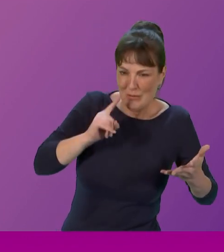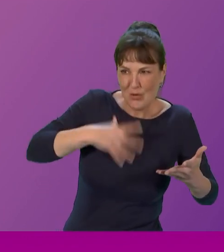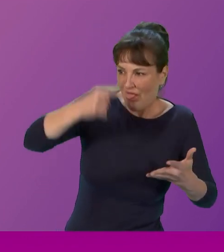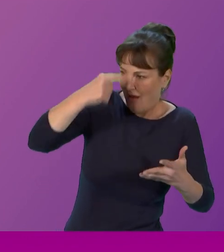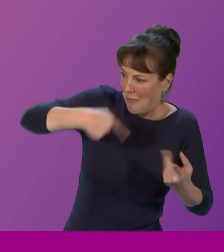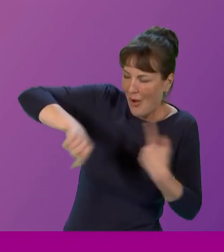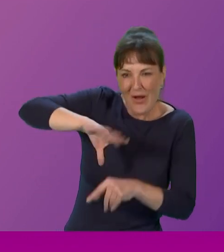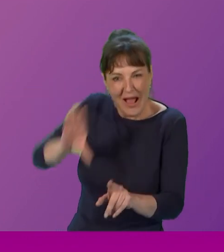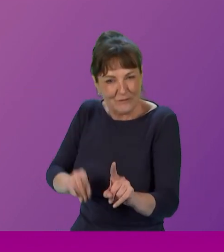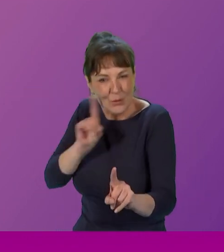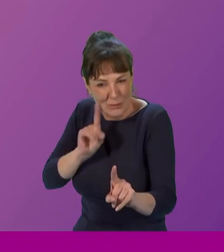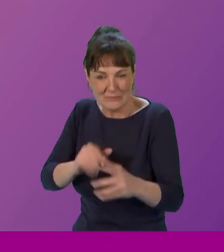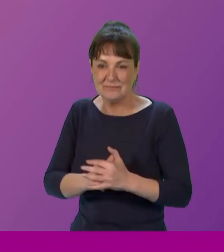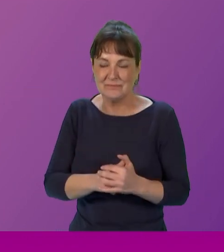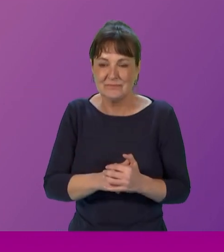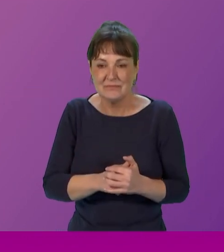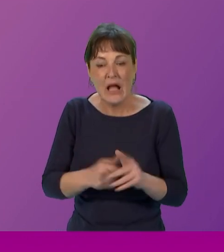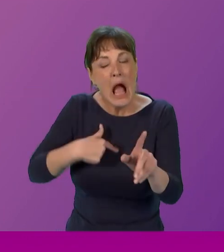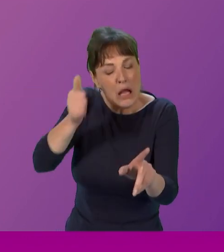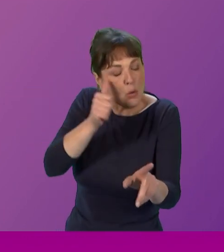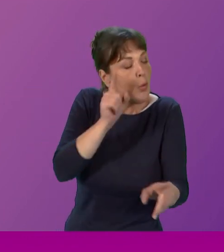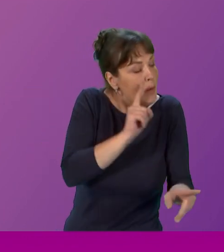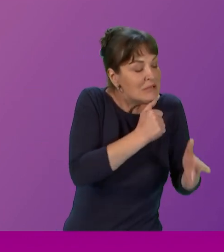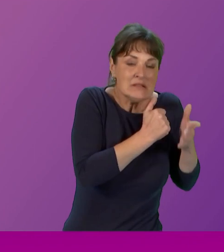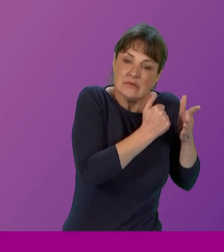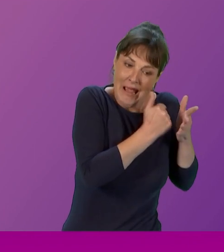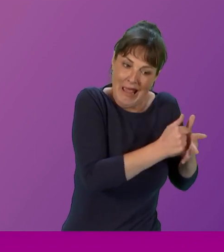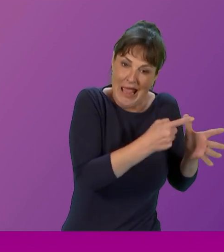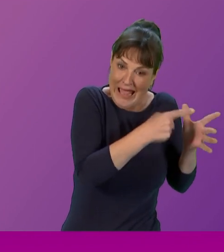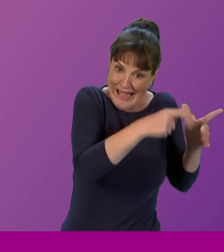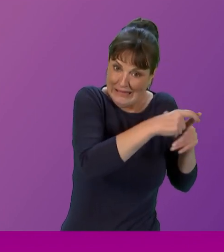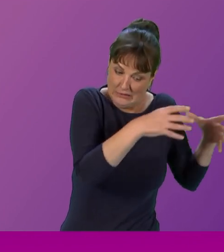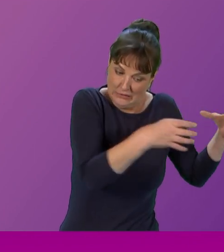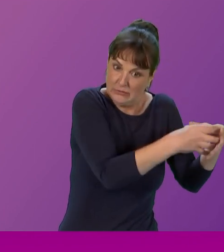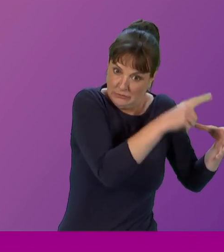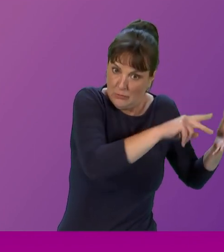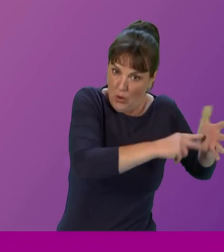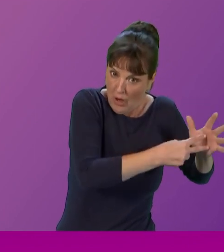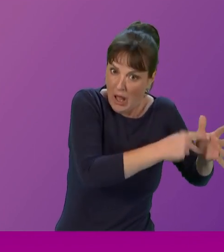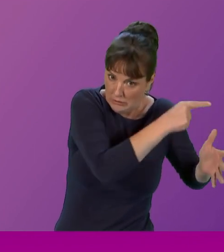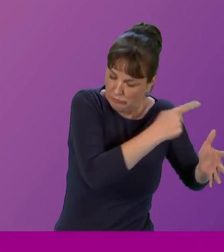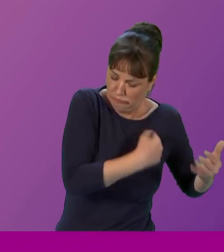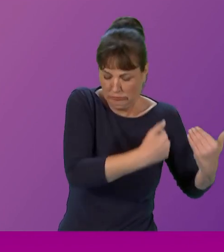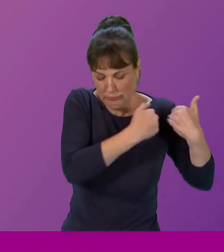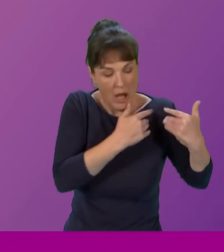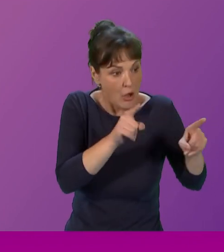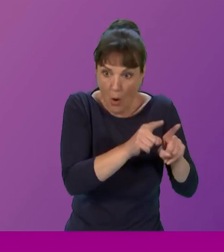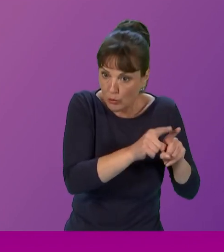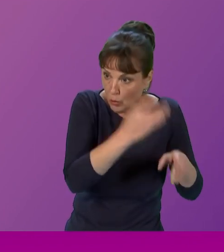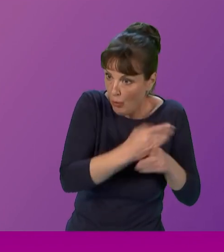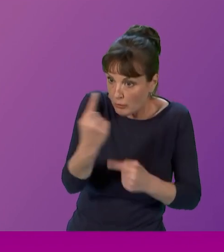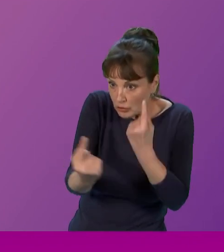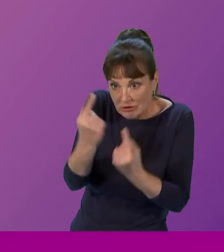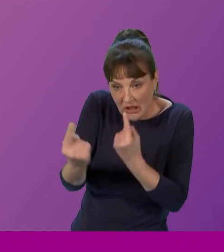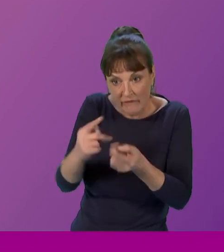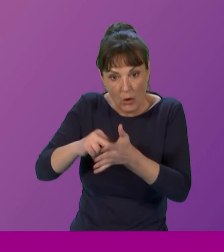on that, but we have to, um, work with them and organizations such as the one you're having. Now, there are issues